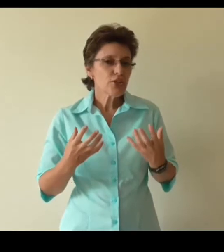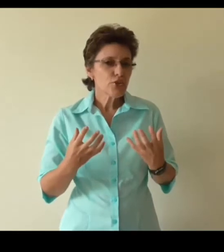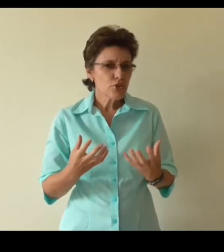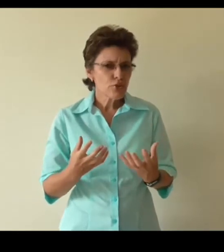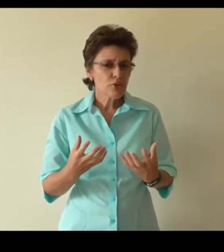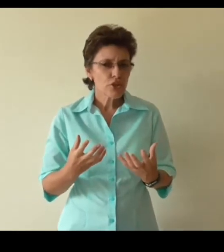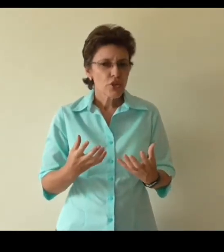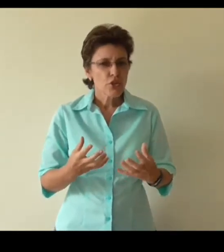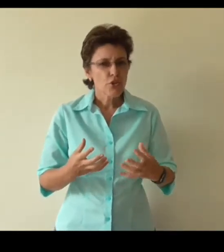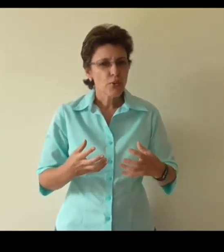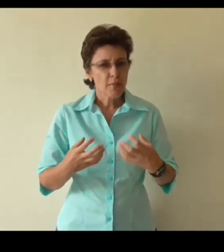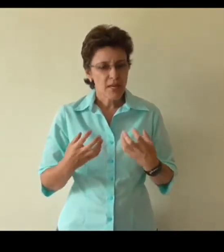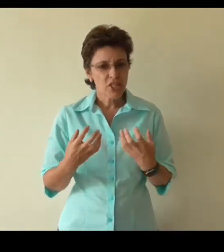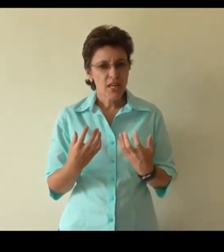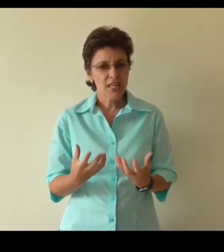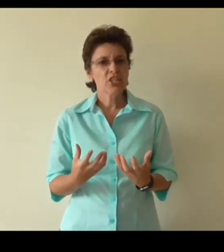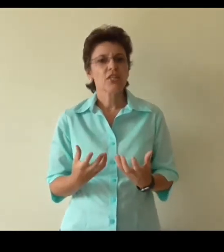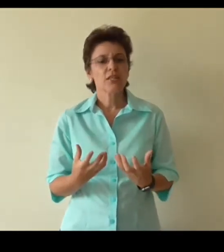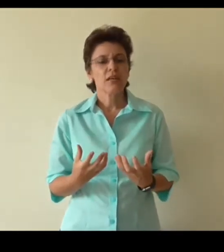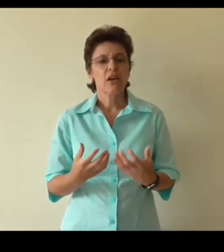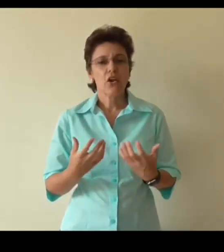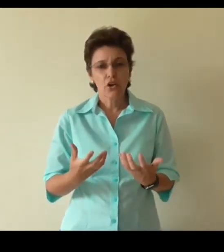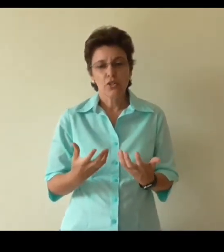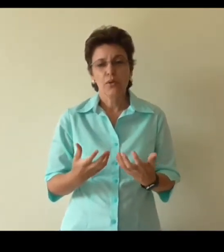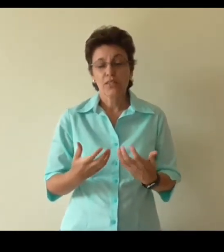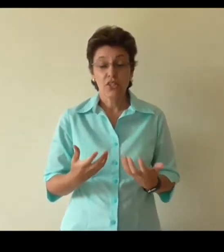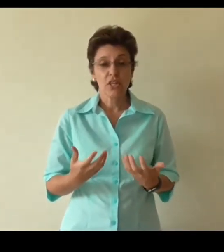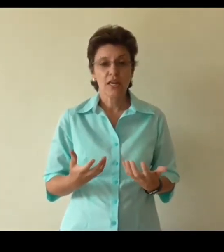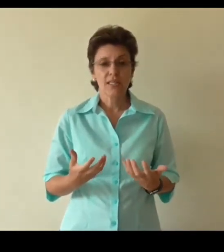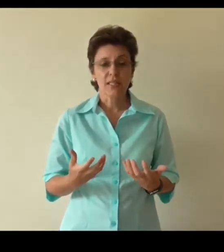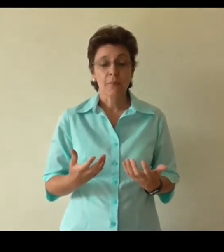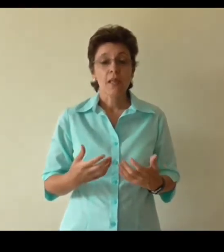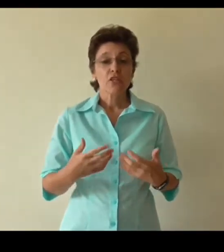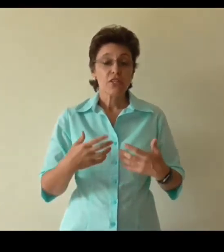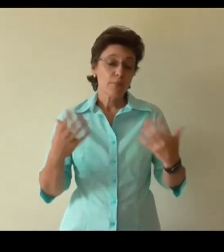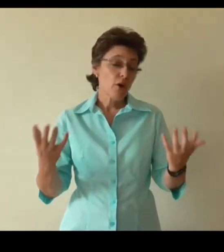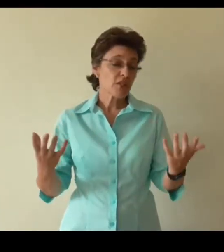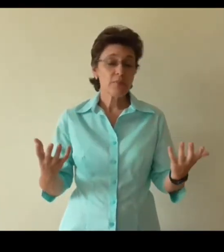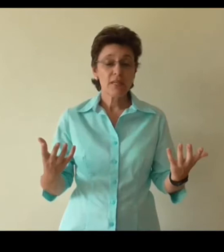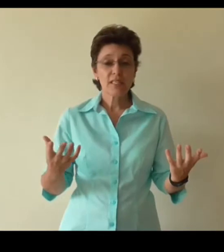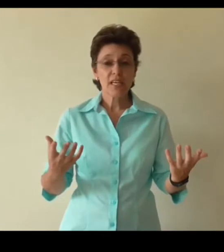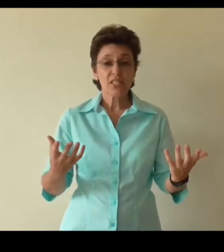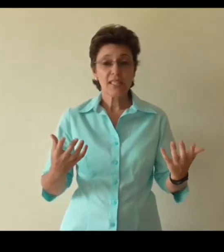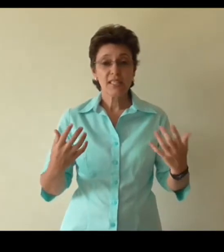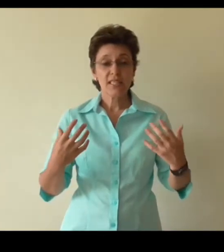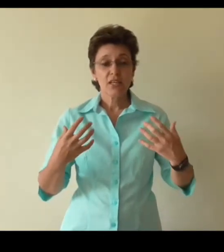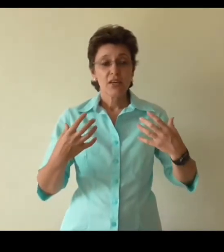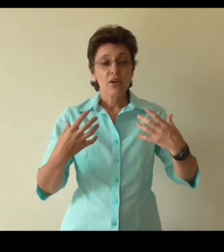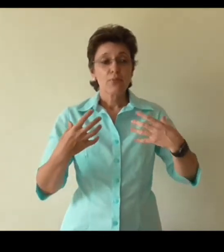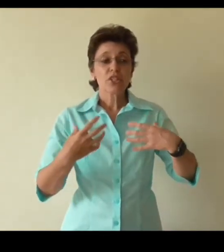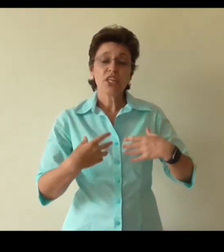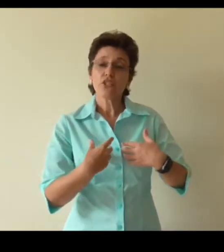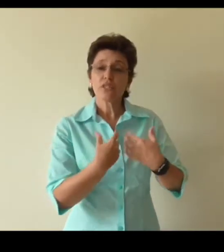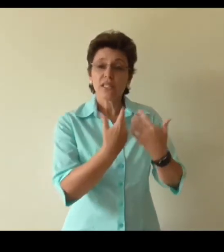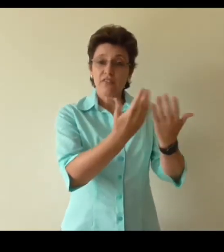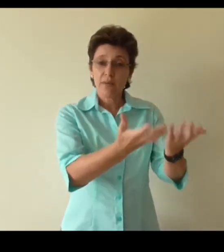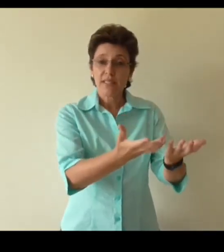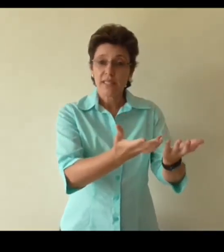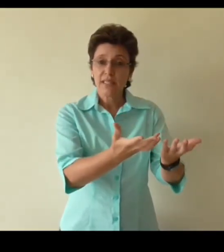use your imagination a lot whilst visualizing. So there's a part of the meditation that says project yourself mentally.